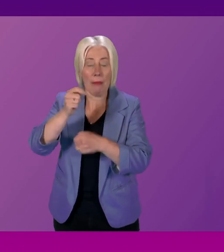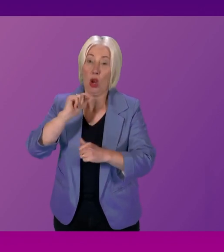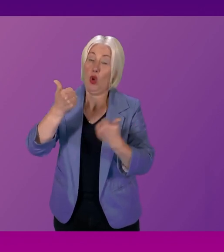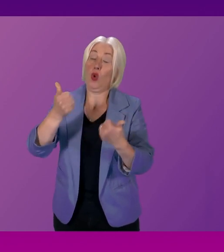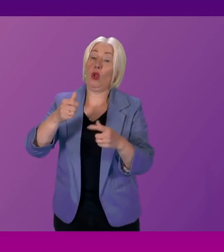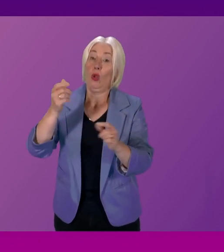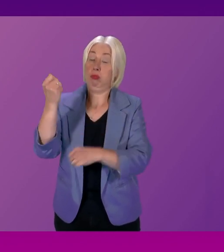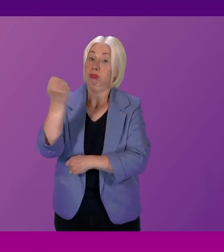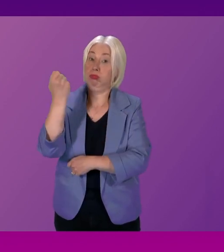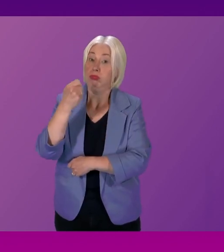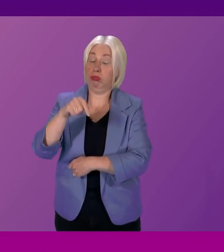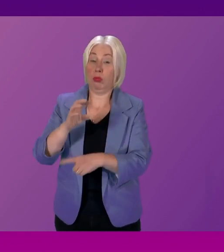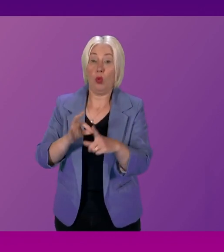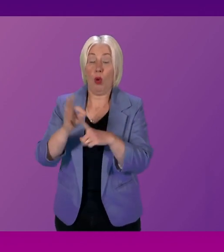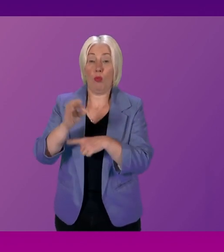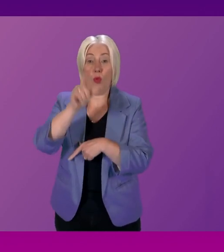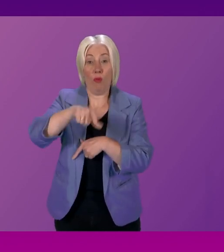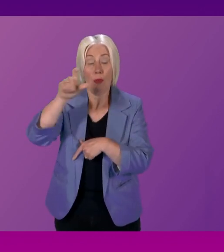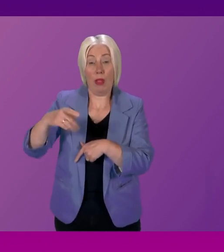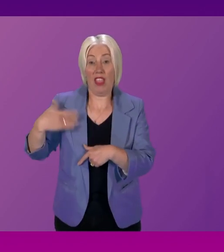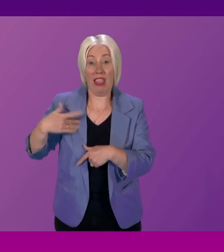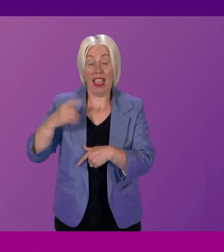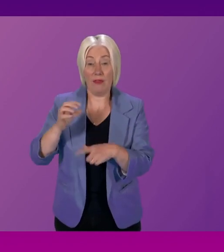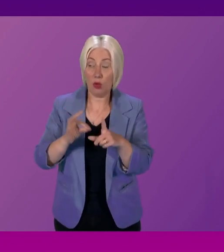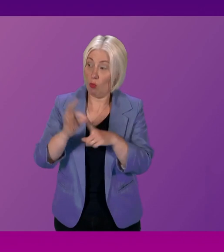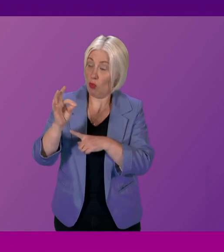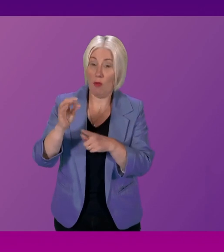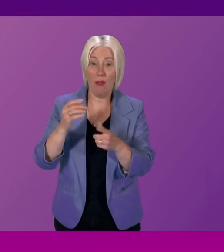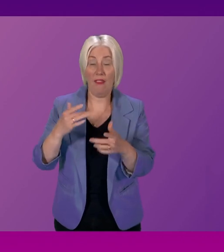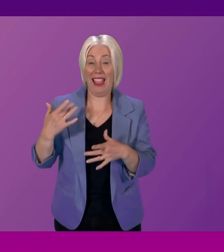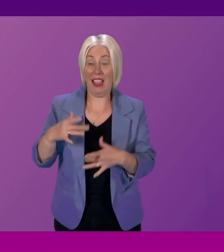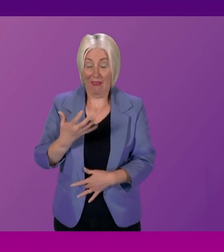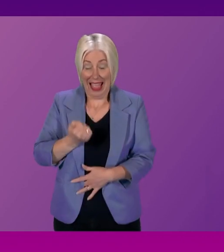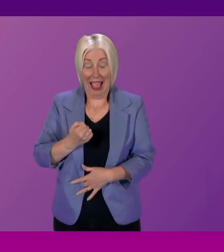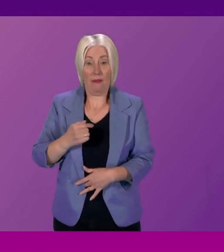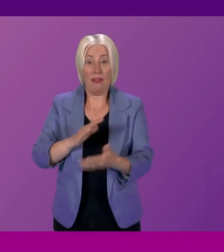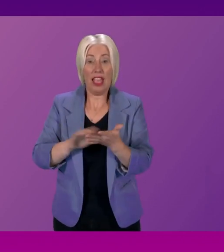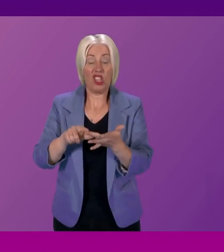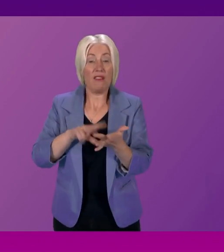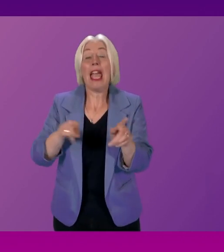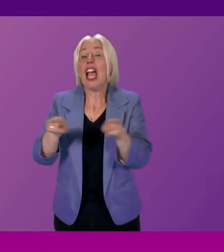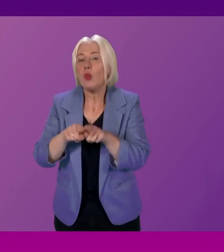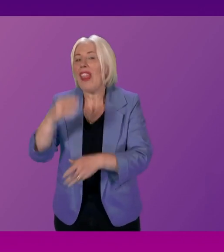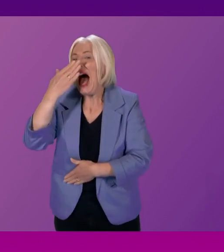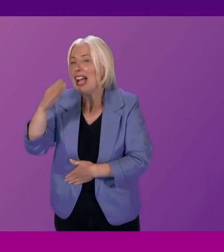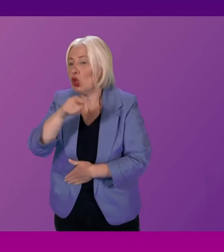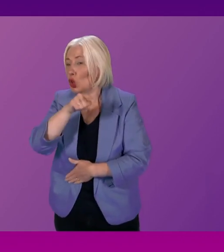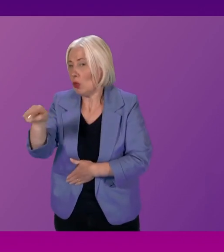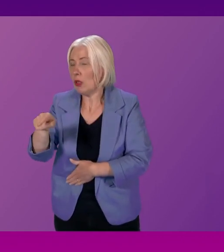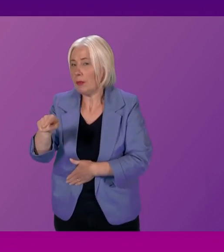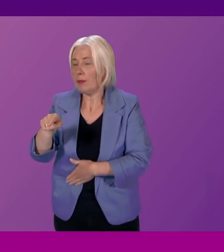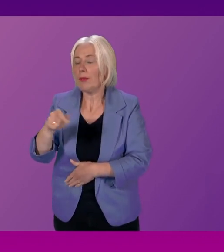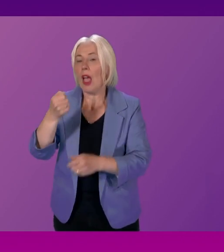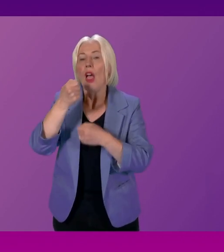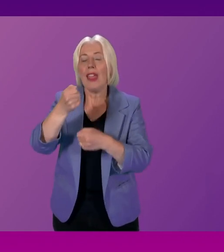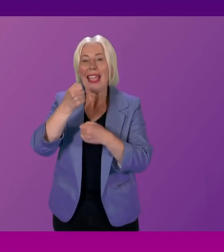mission to improve the lives of those living with HIV and to update public attitudes. A first of its type in the UK, the campaign will reflect